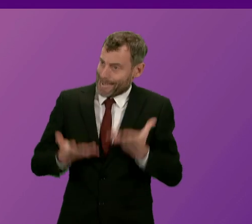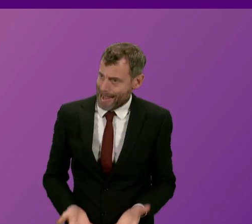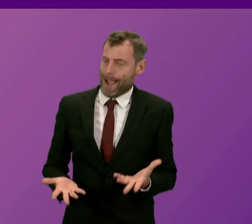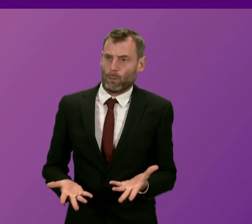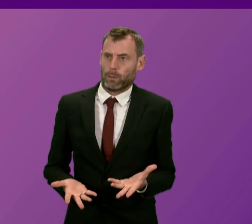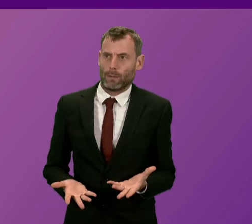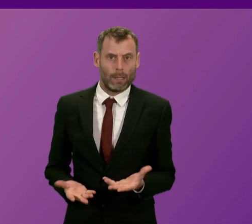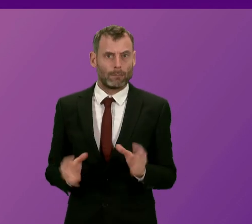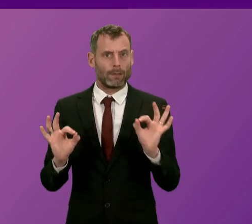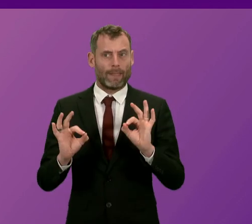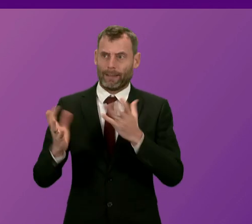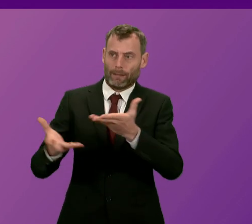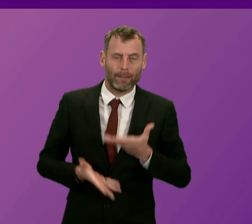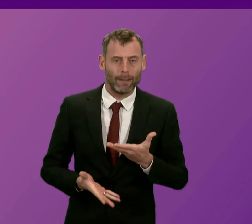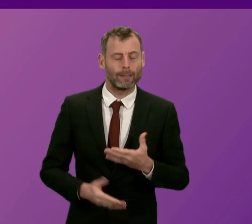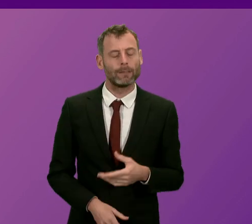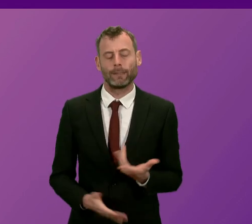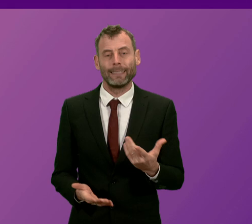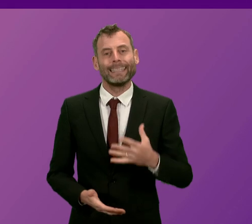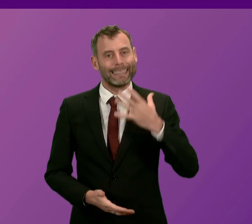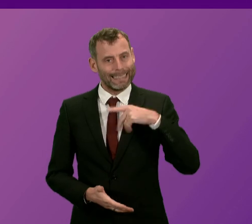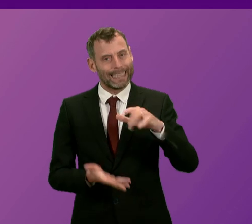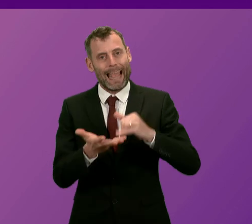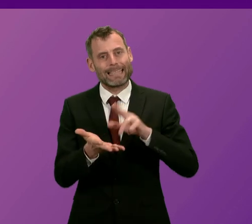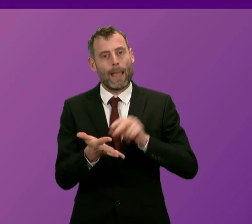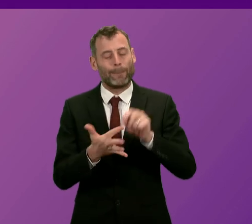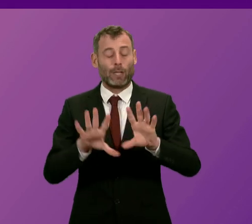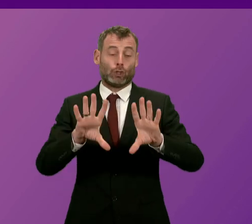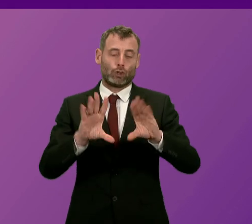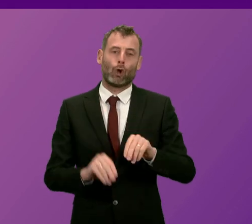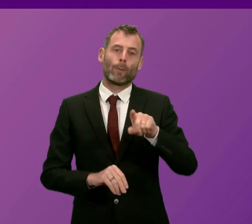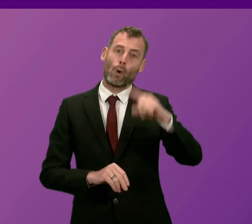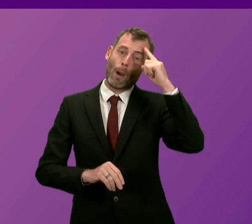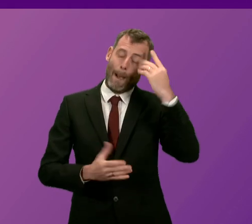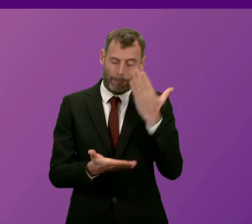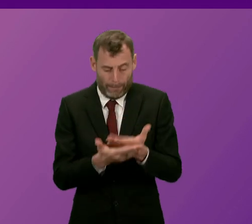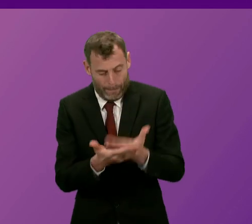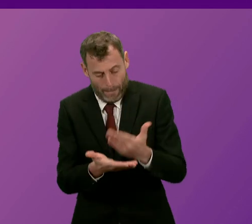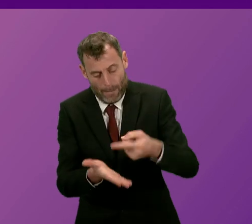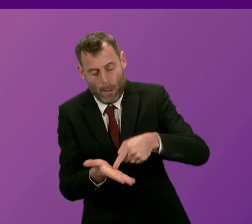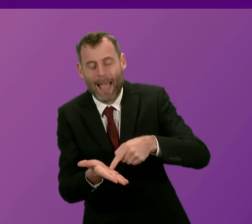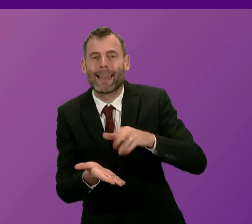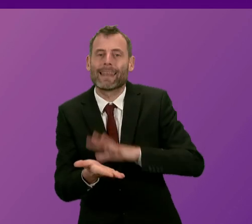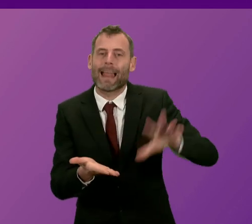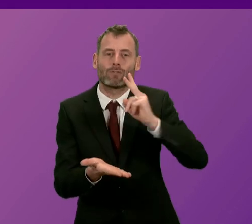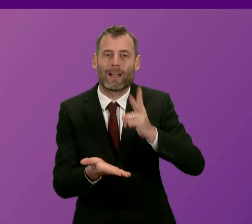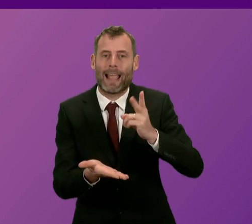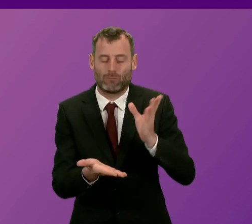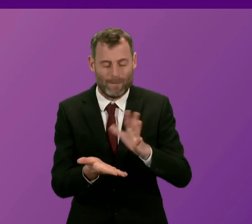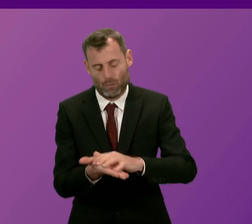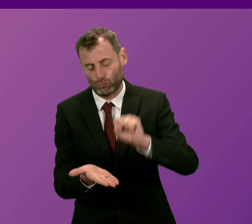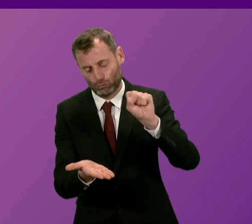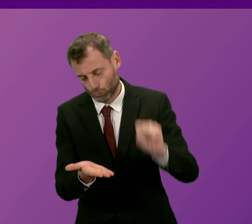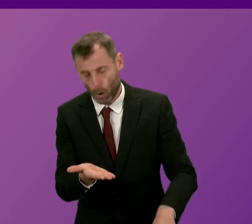SNP's national care service plan and just put the money directly into frontline care.